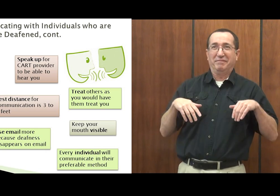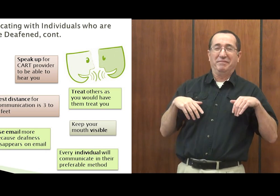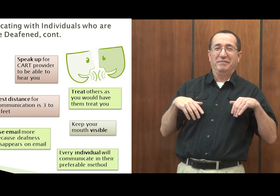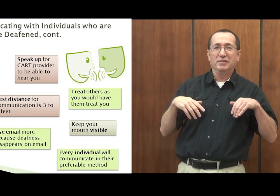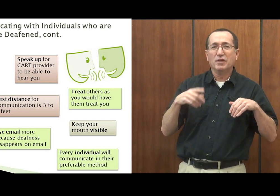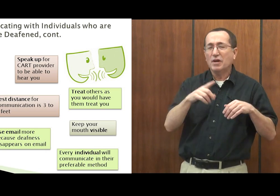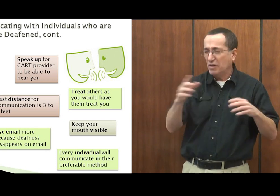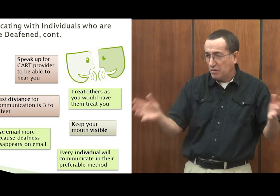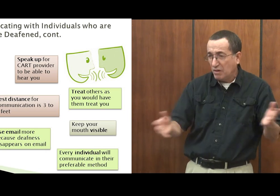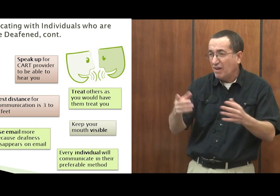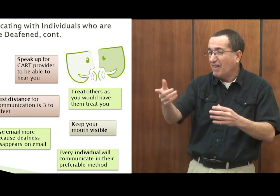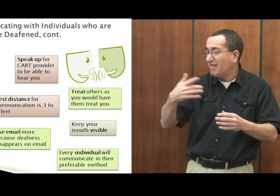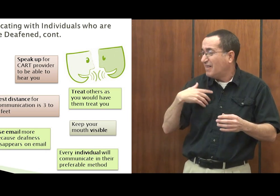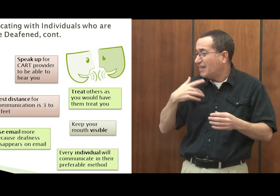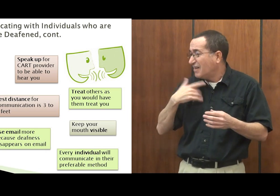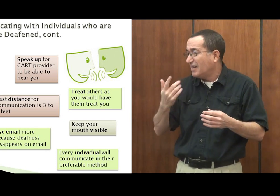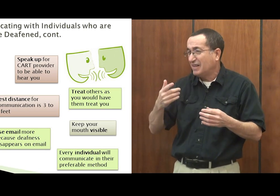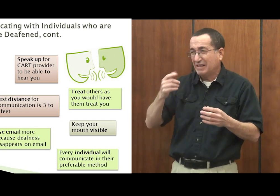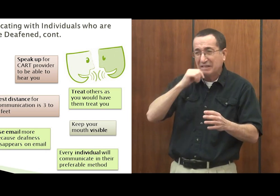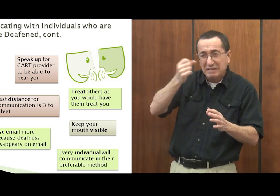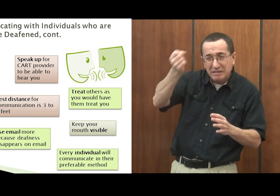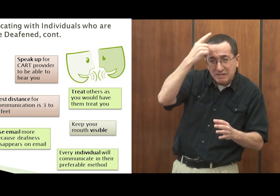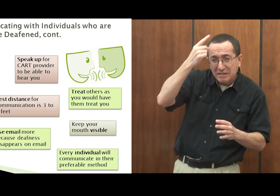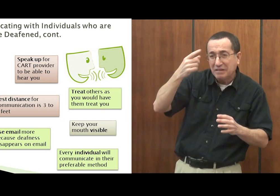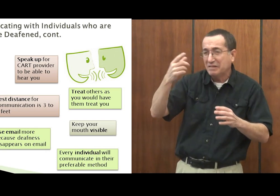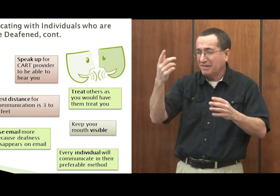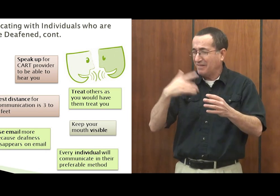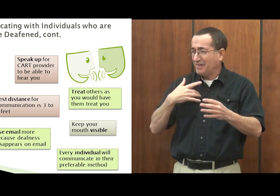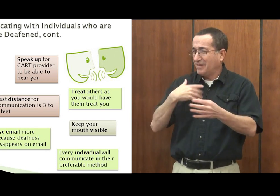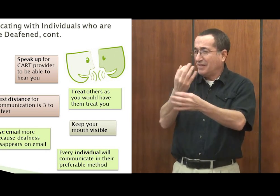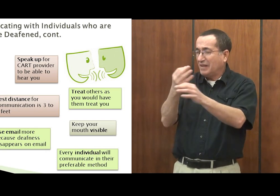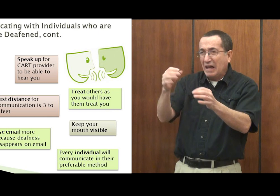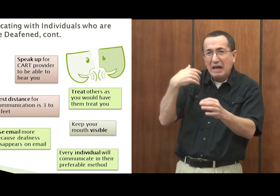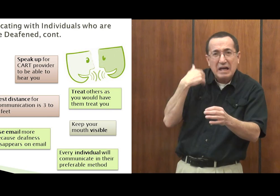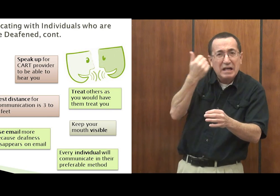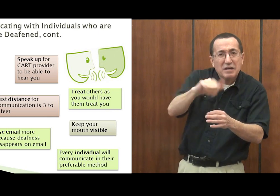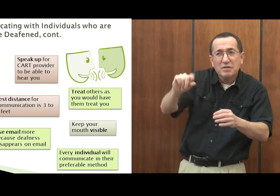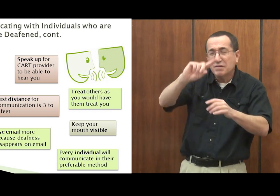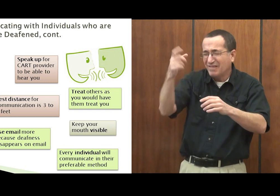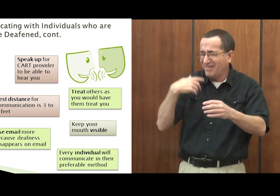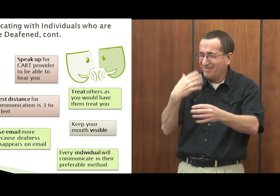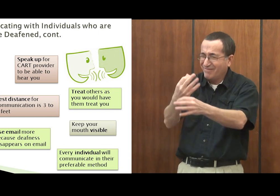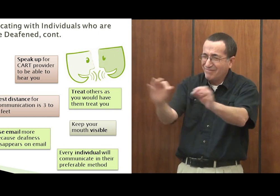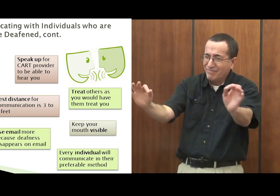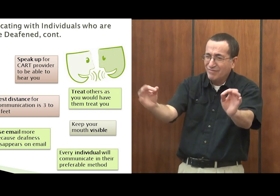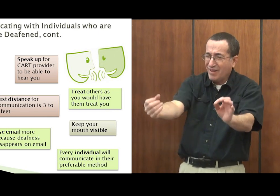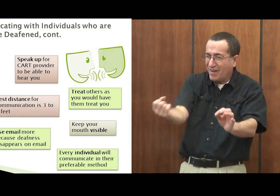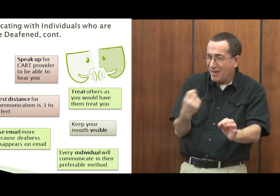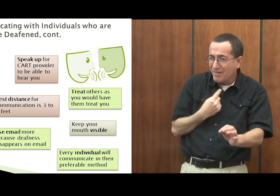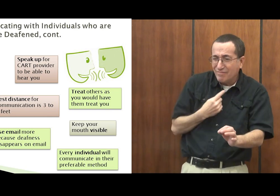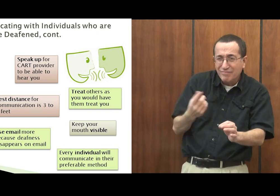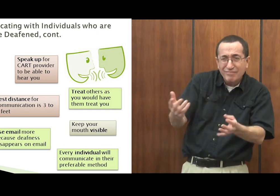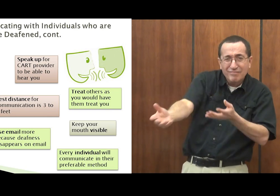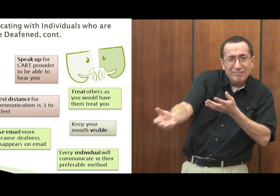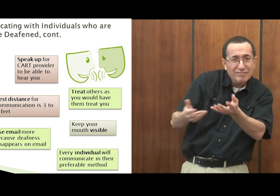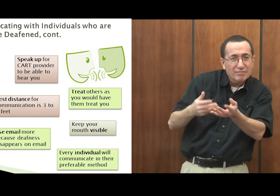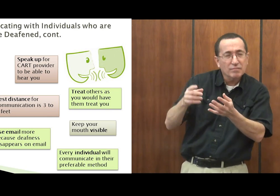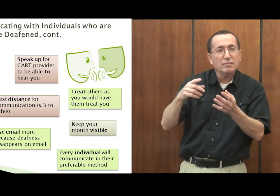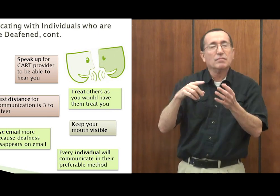to ask a question. Encourage them to ask. If communication is not happening and they want to clarify something, say, hey,